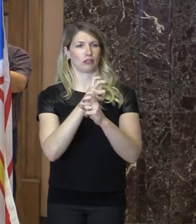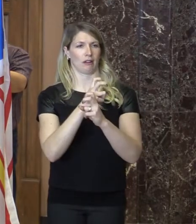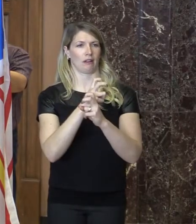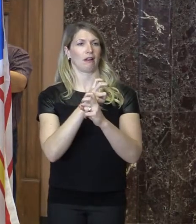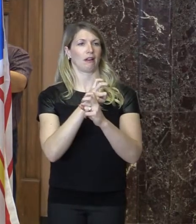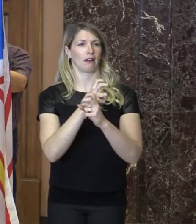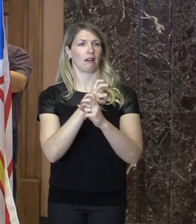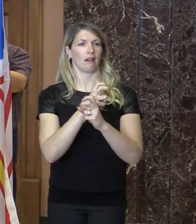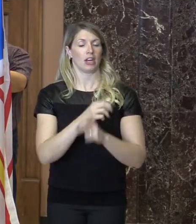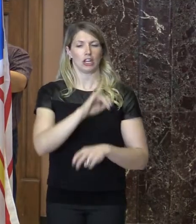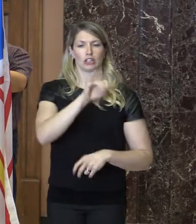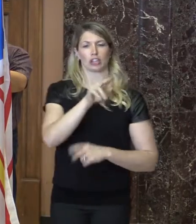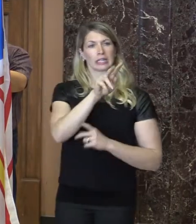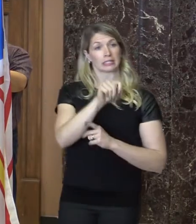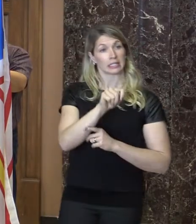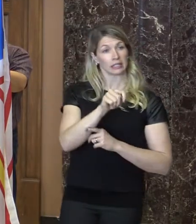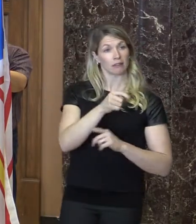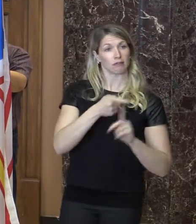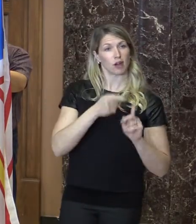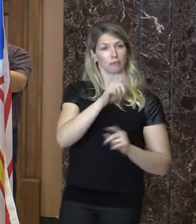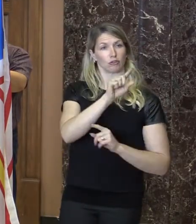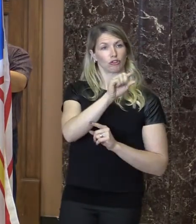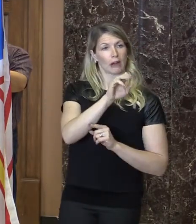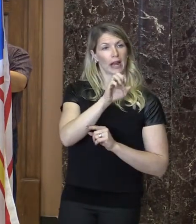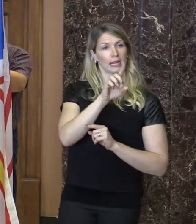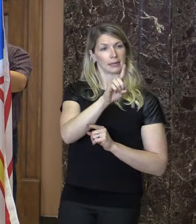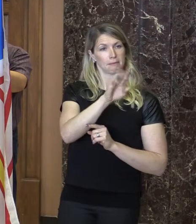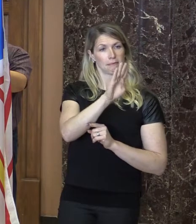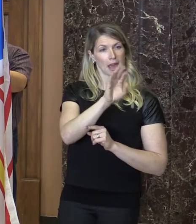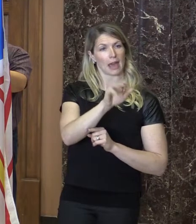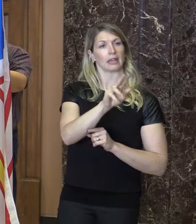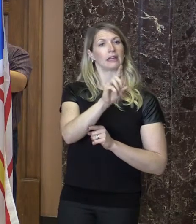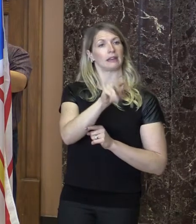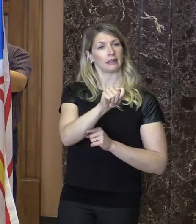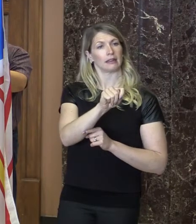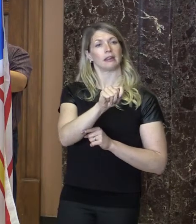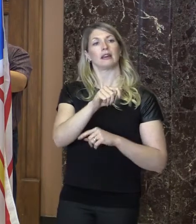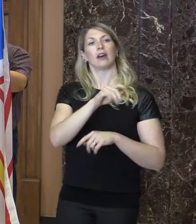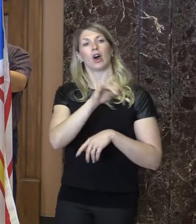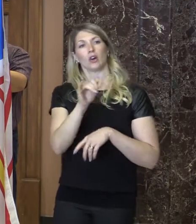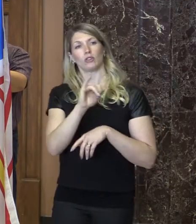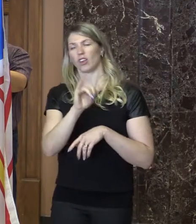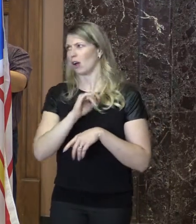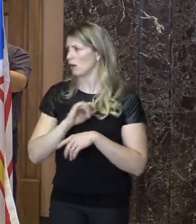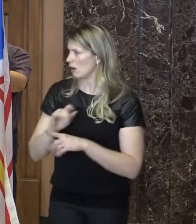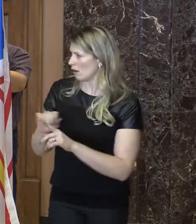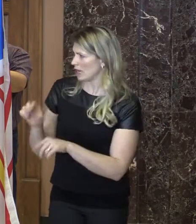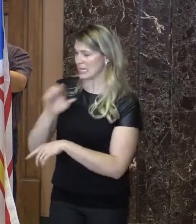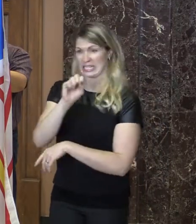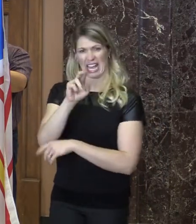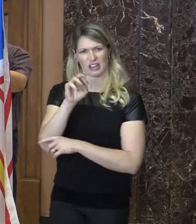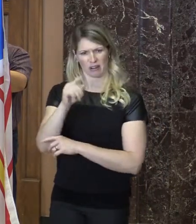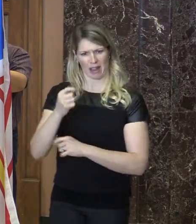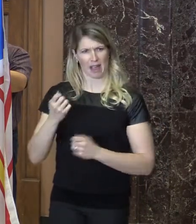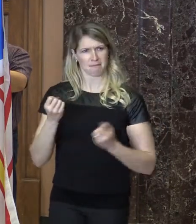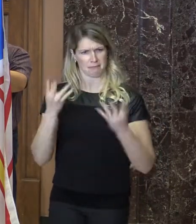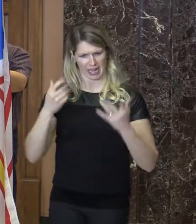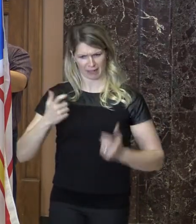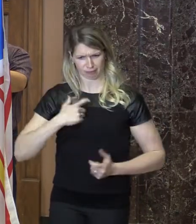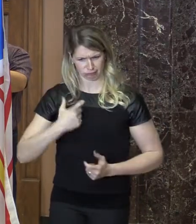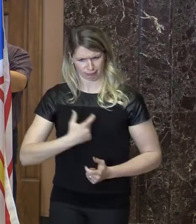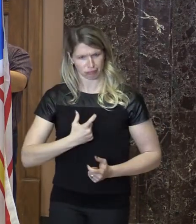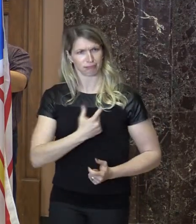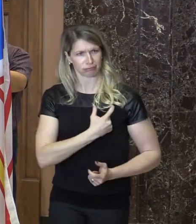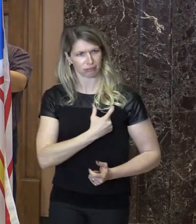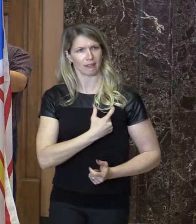Grand Bank, Polaressa Harris of Gander, Sandra Smith, who's got a neck full of medals over there from Carboneer, and Crystal